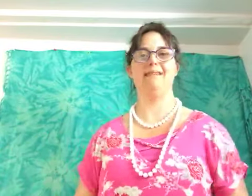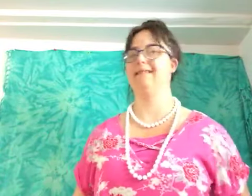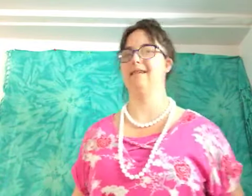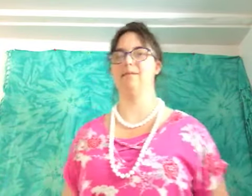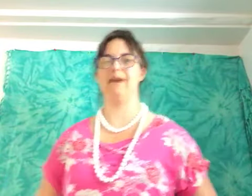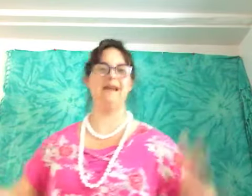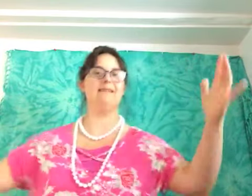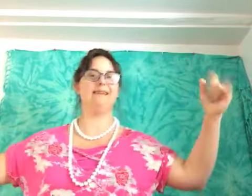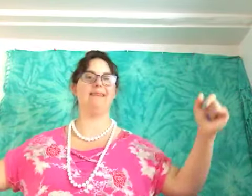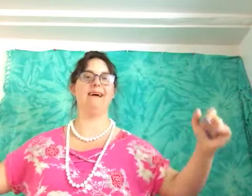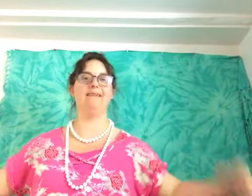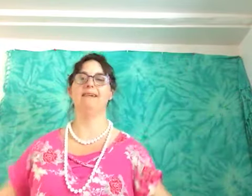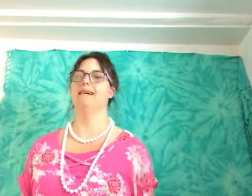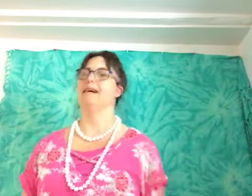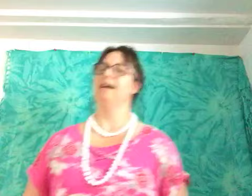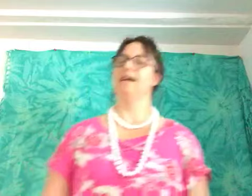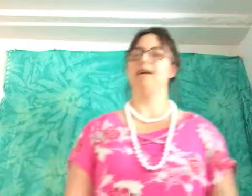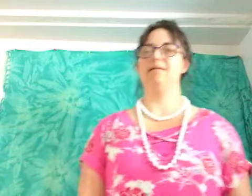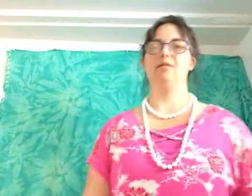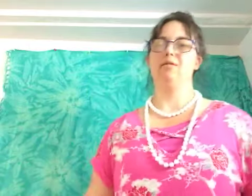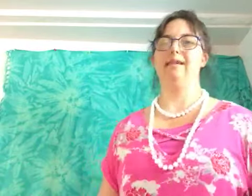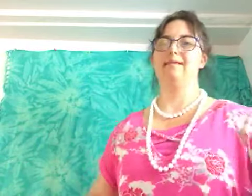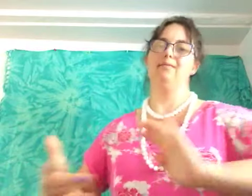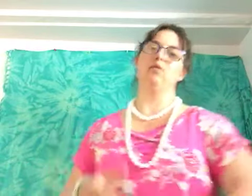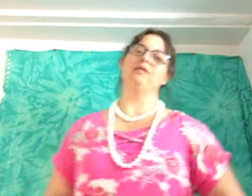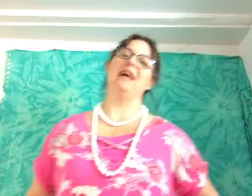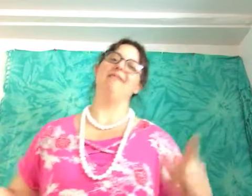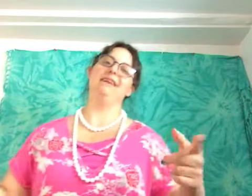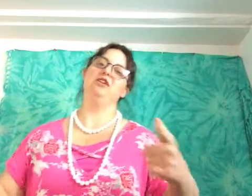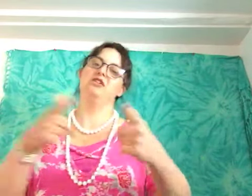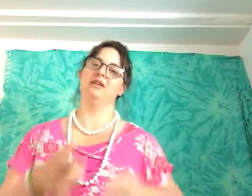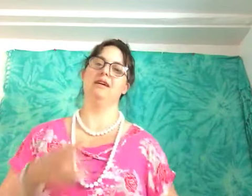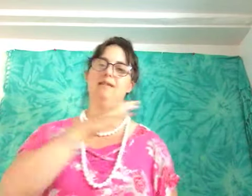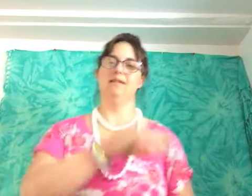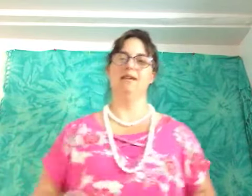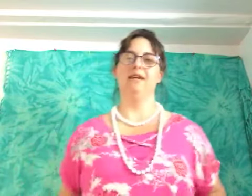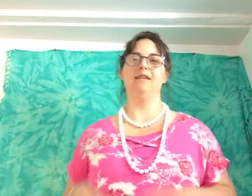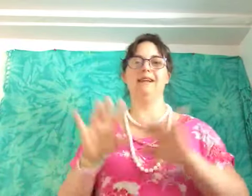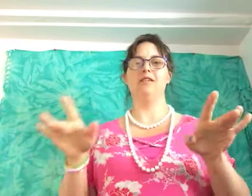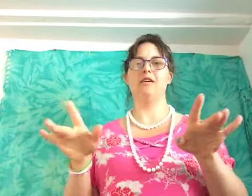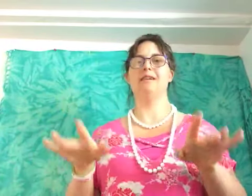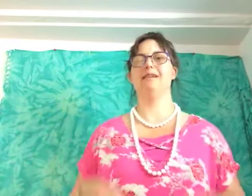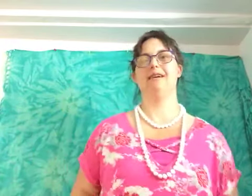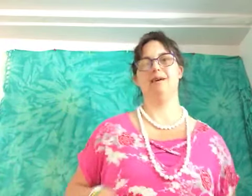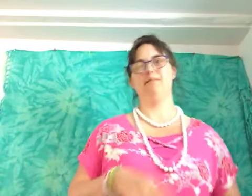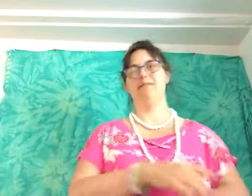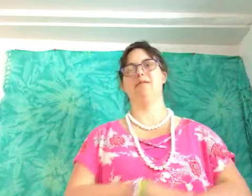anything like that so it's important to have a niche on tick-tock so